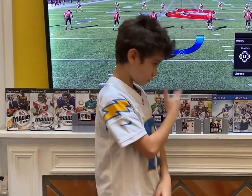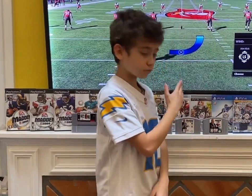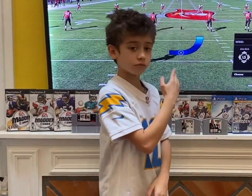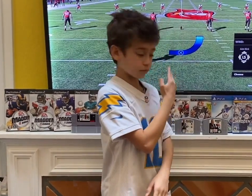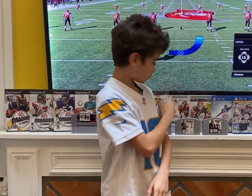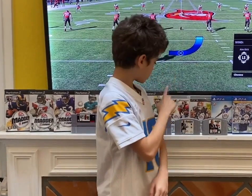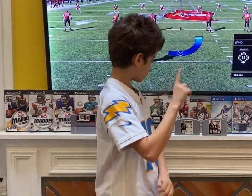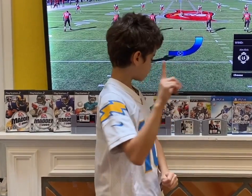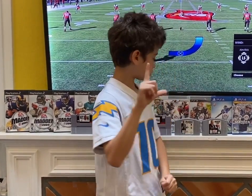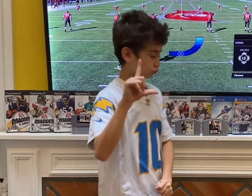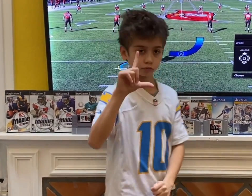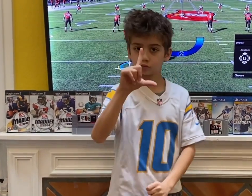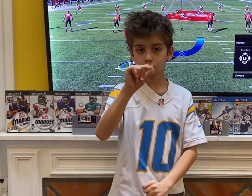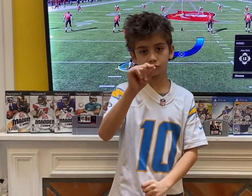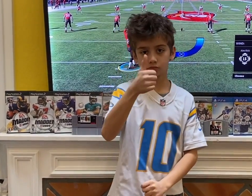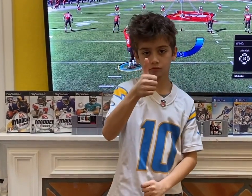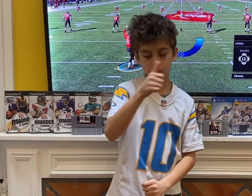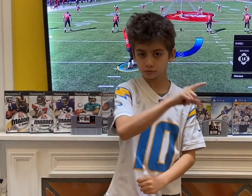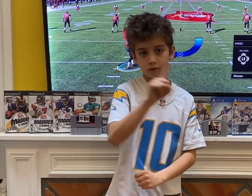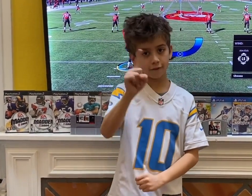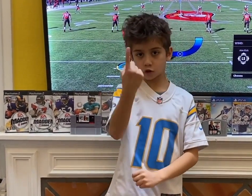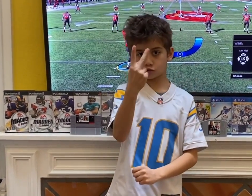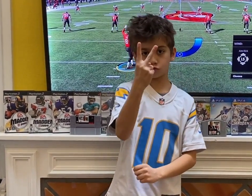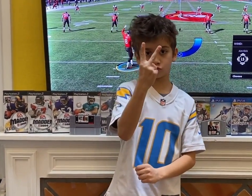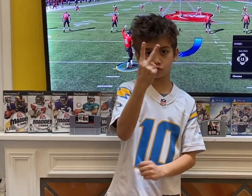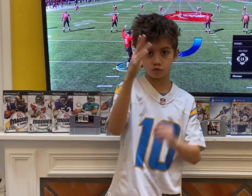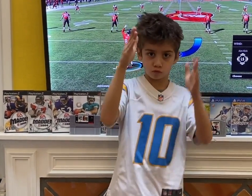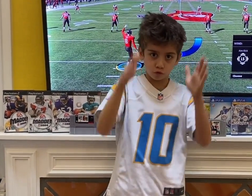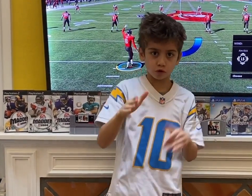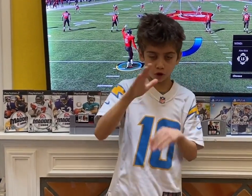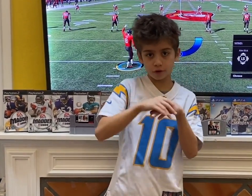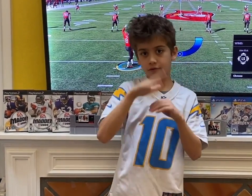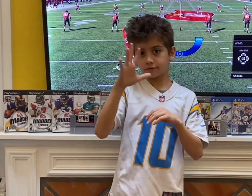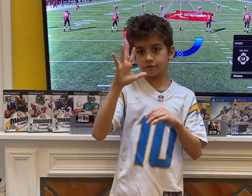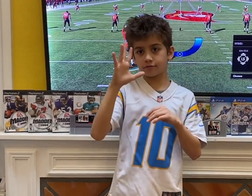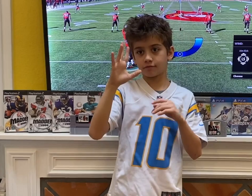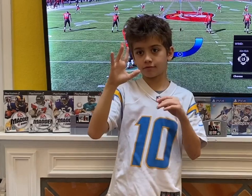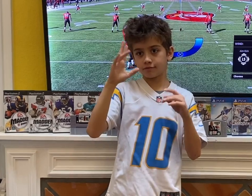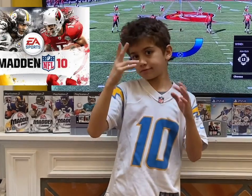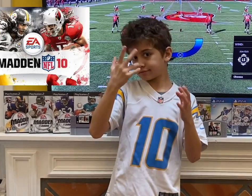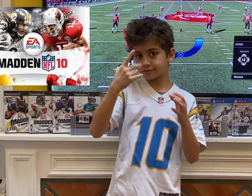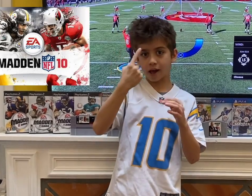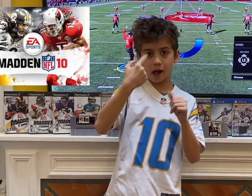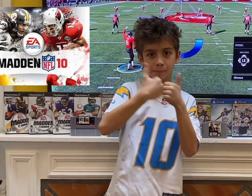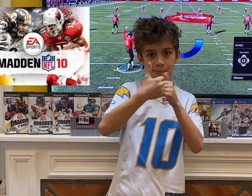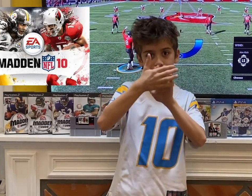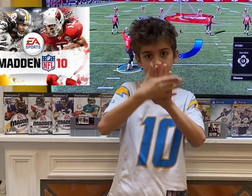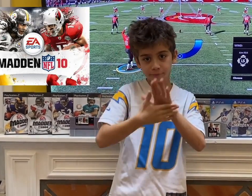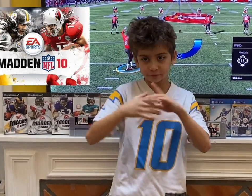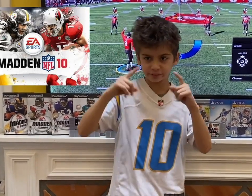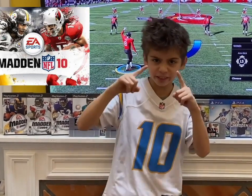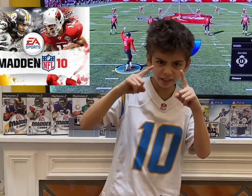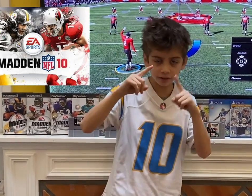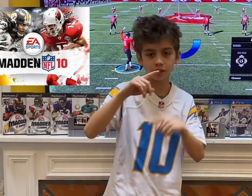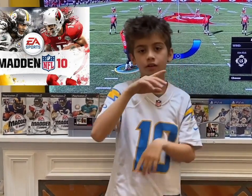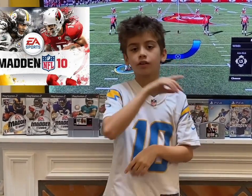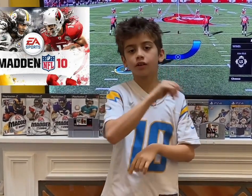The first time two players were featured on the cover was in 2010, featuring Larry Fitzgerald of Arizona